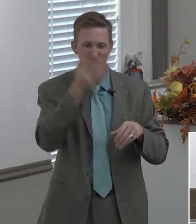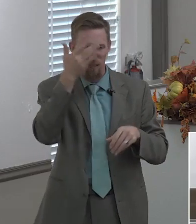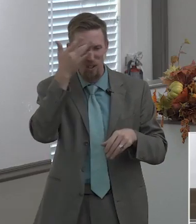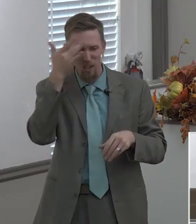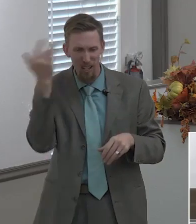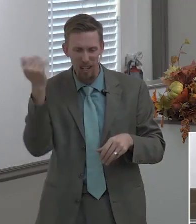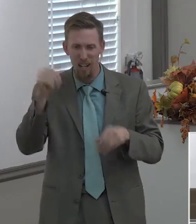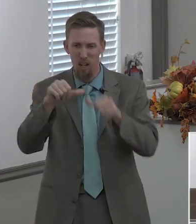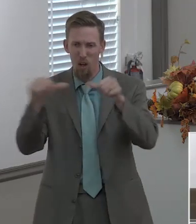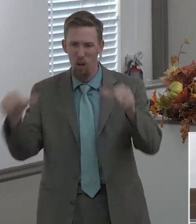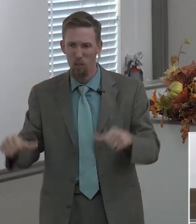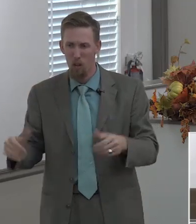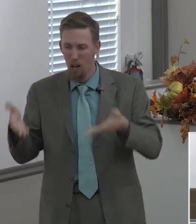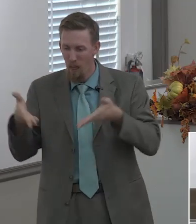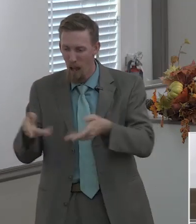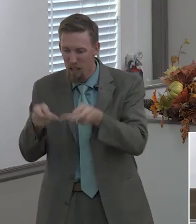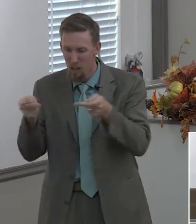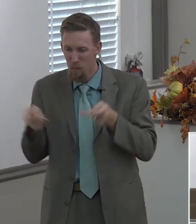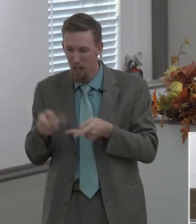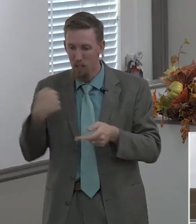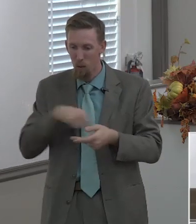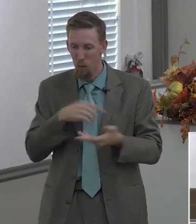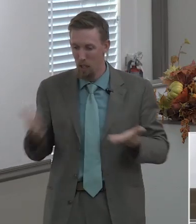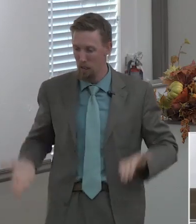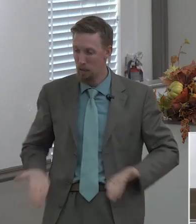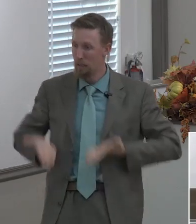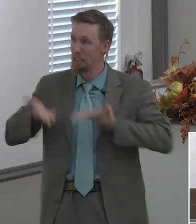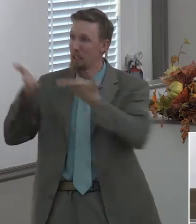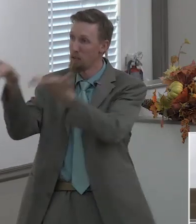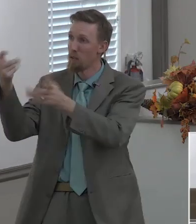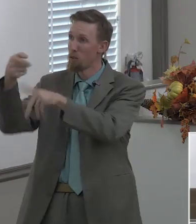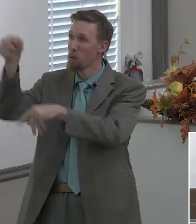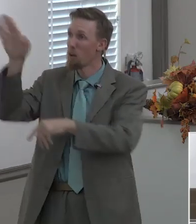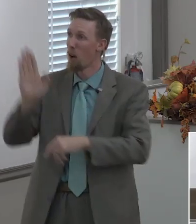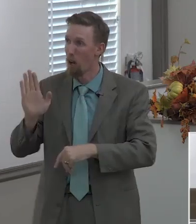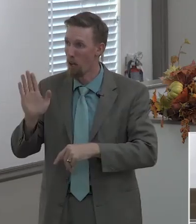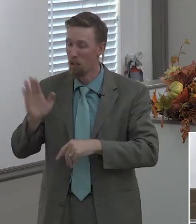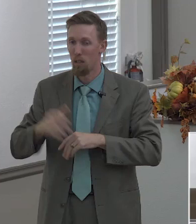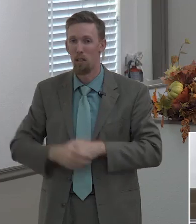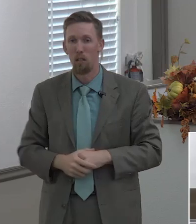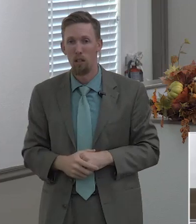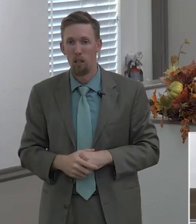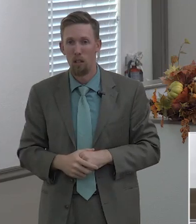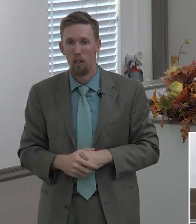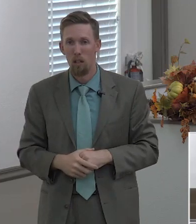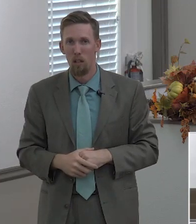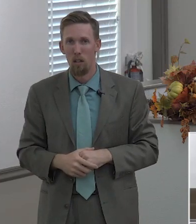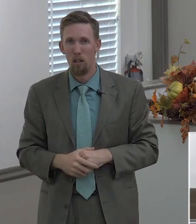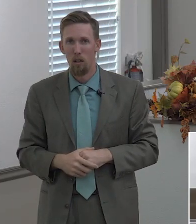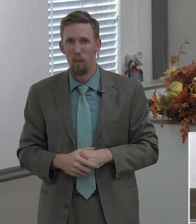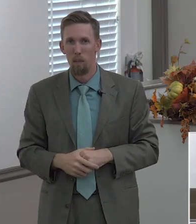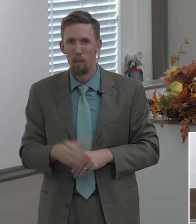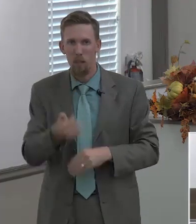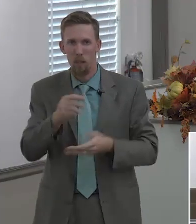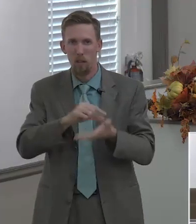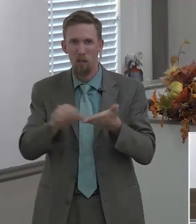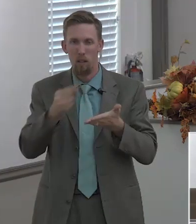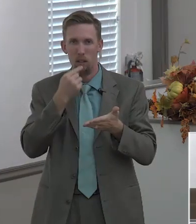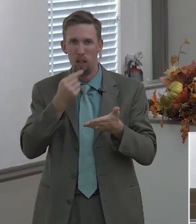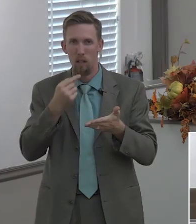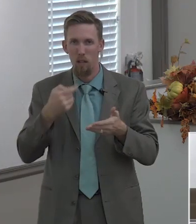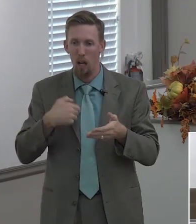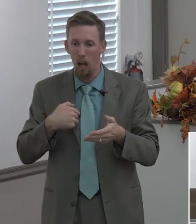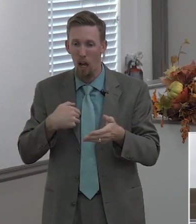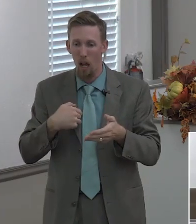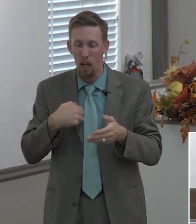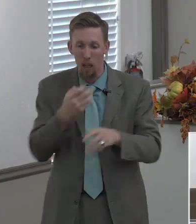the altar is where we offer ourselves that's what romans chapter 12 verse 1 and 2 says i beseech you brethren